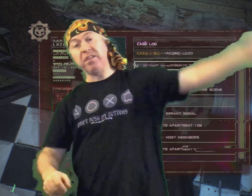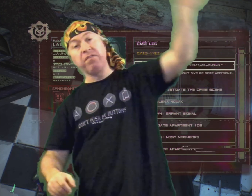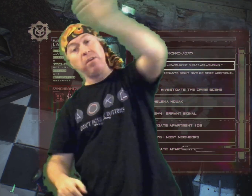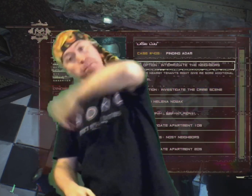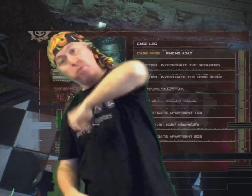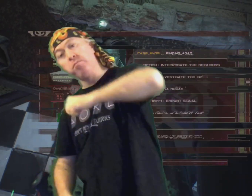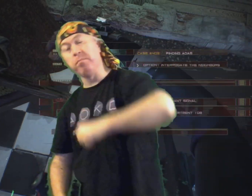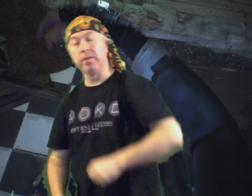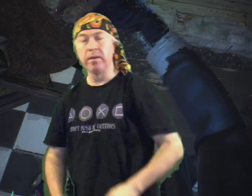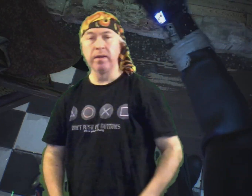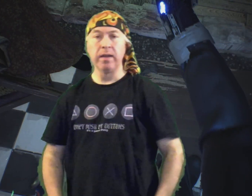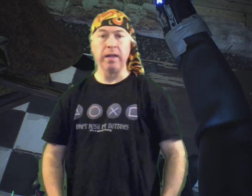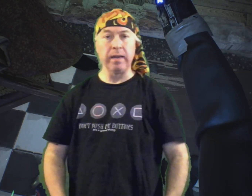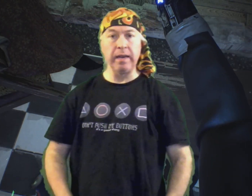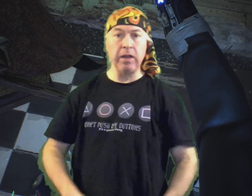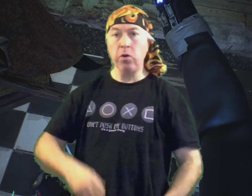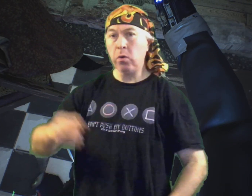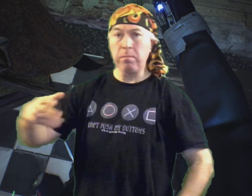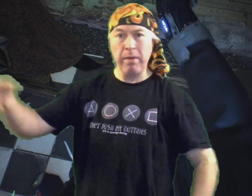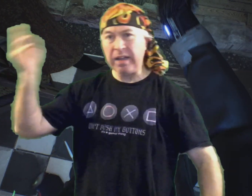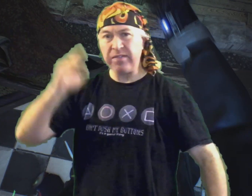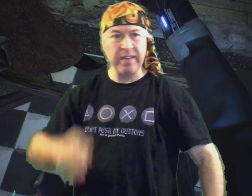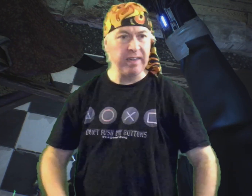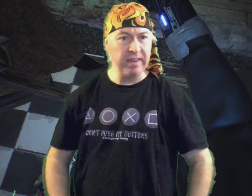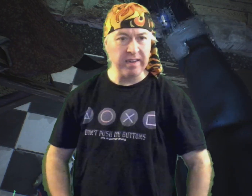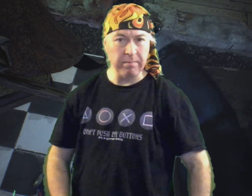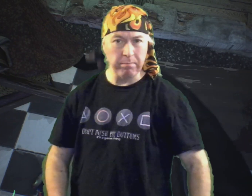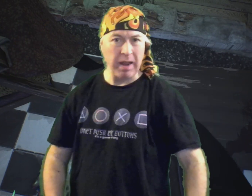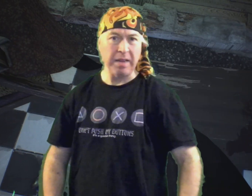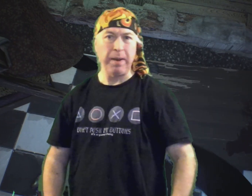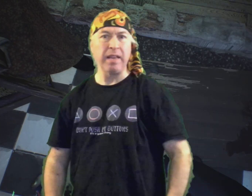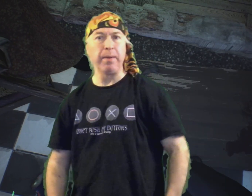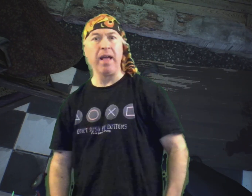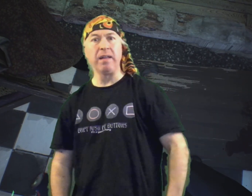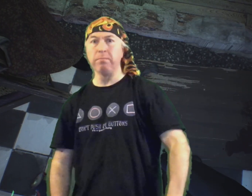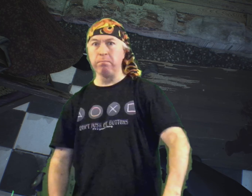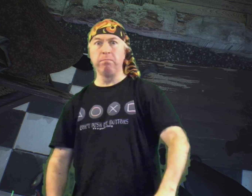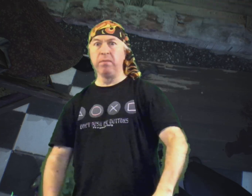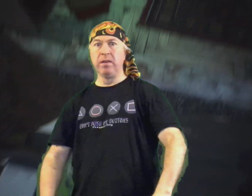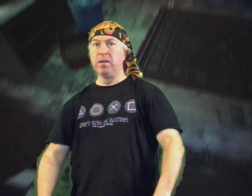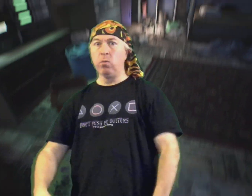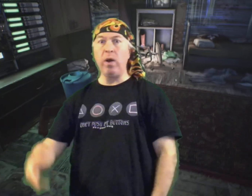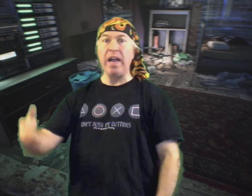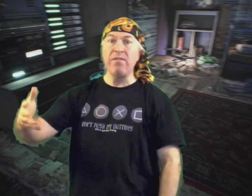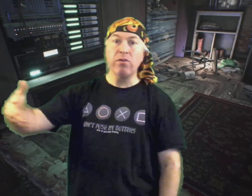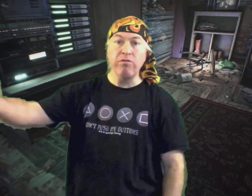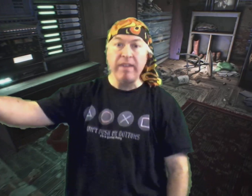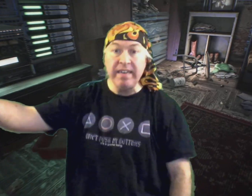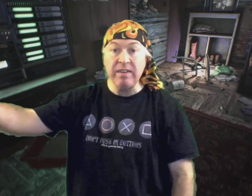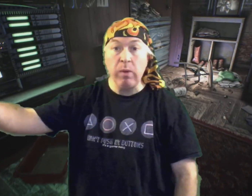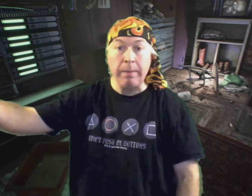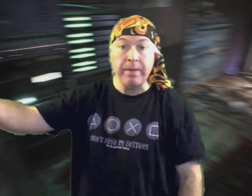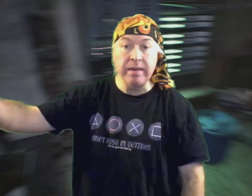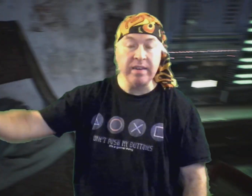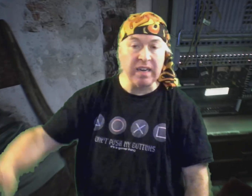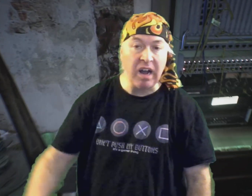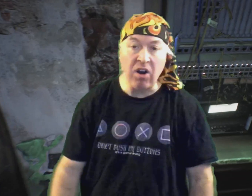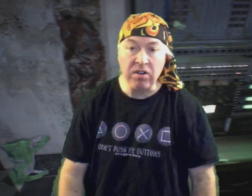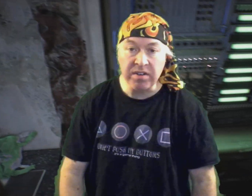stuff now, boom. And then they can go out and buy things and blah, blah, blah. And whatever crazy weapons and cars and